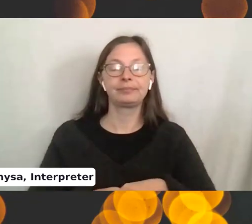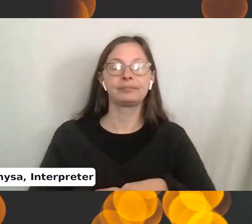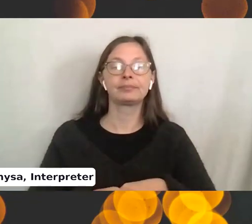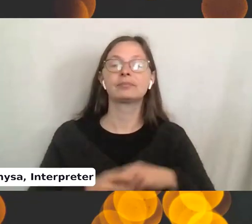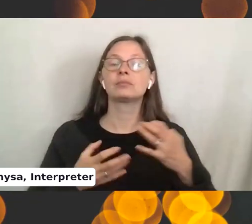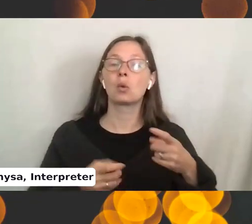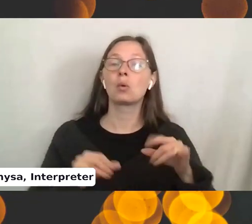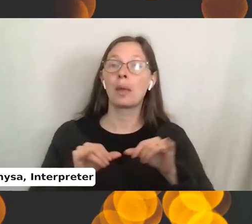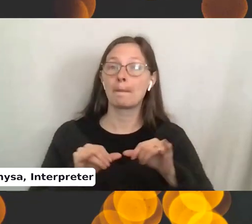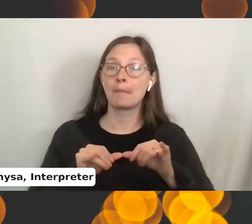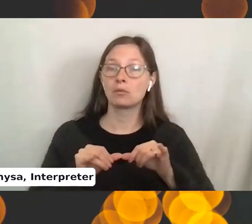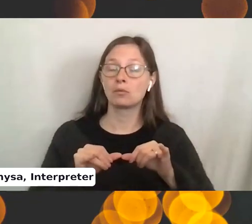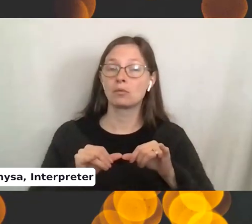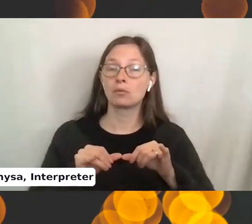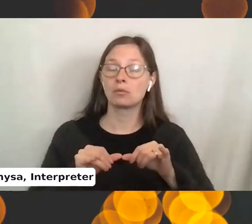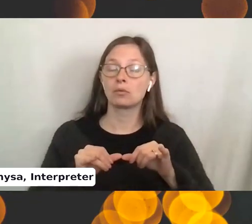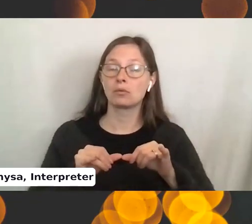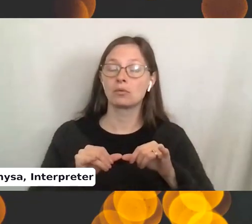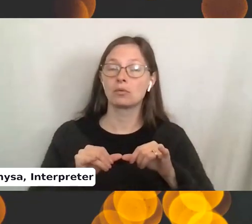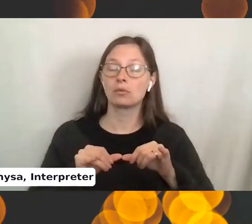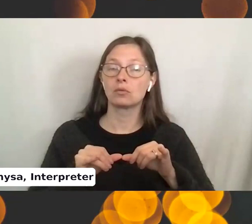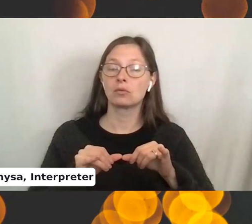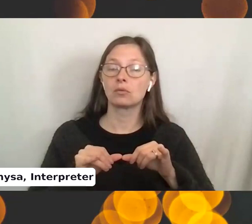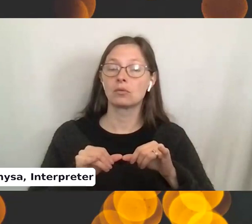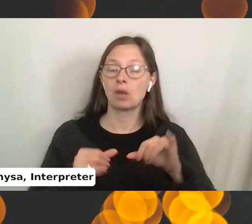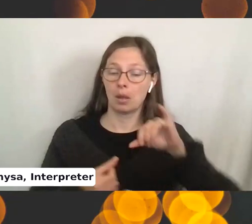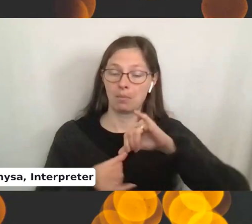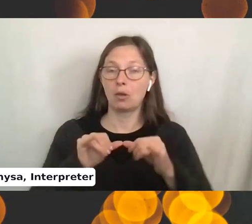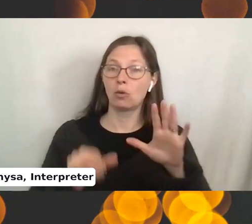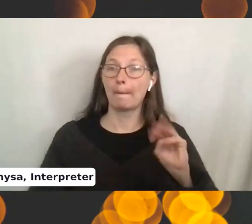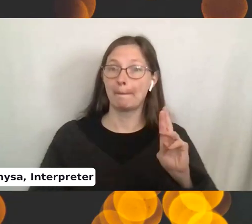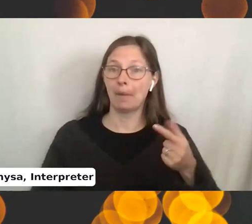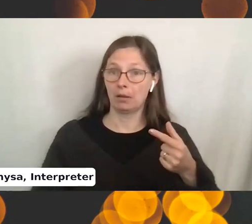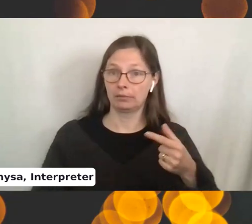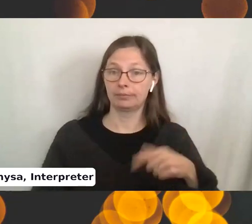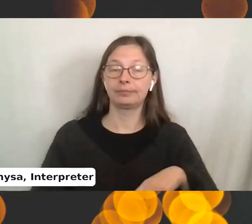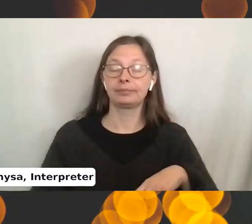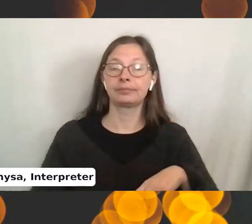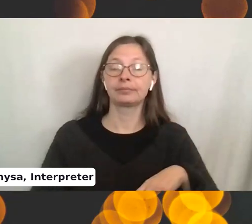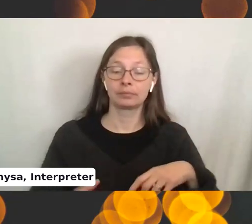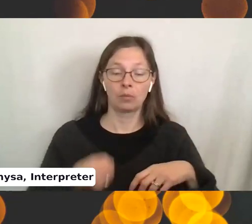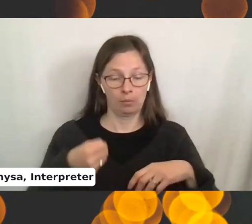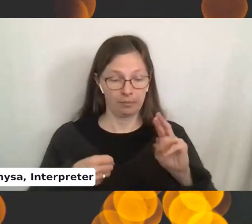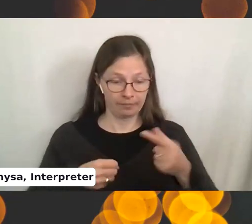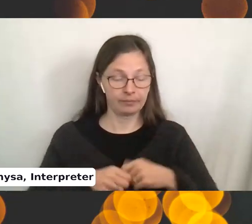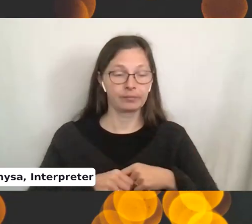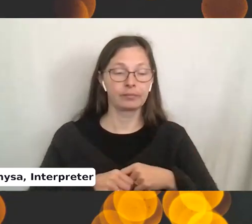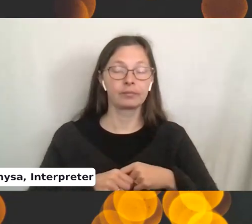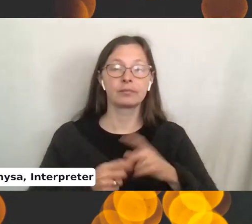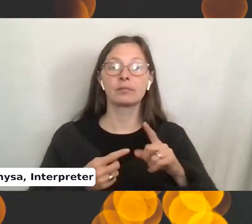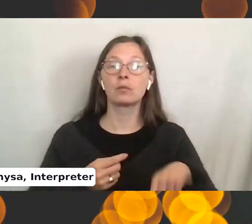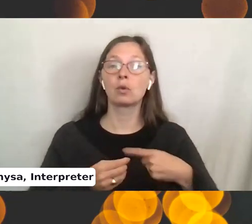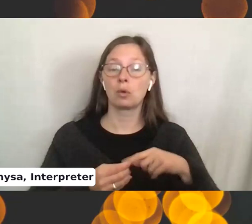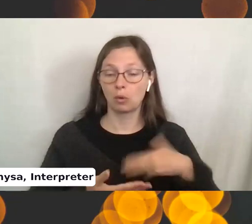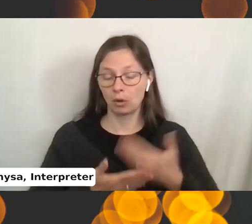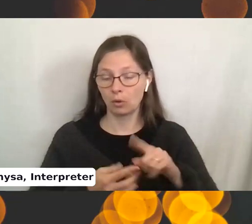measure your mug and when you get to the eight